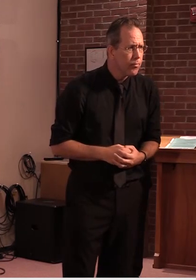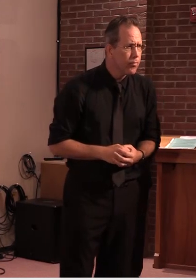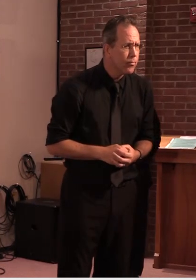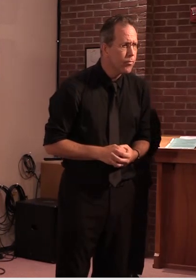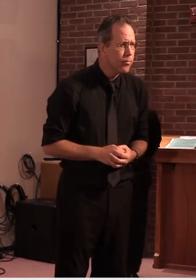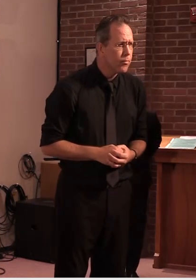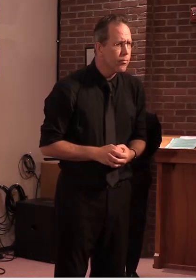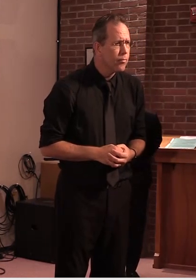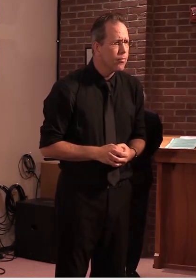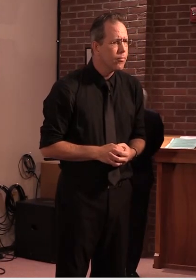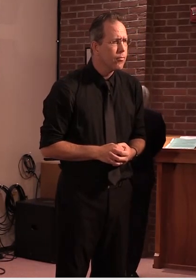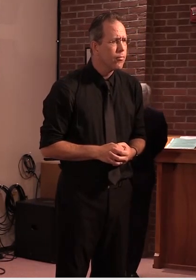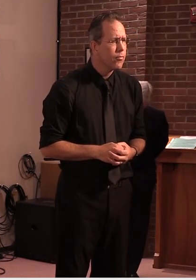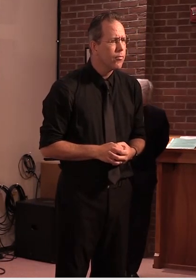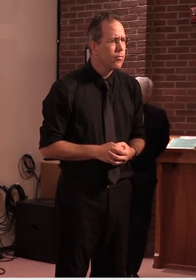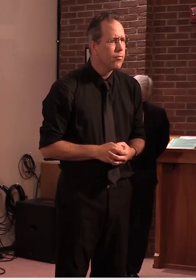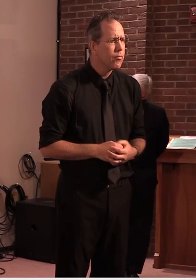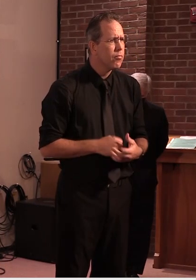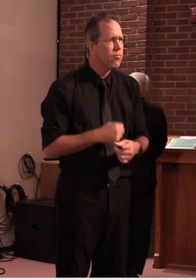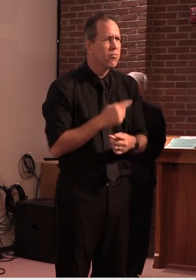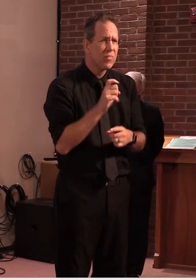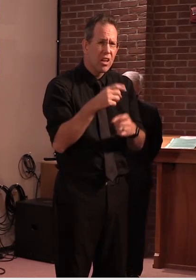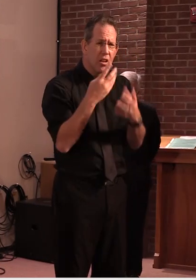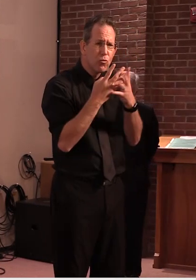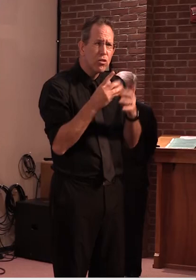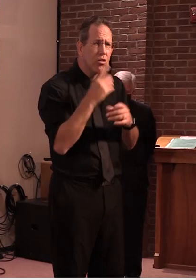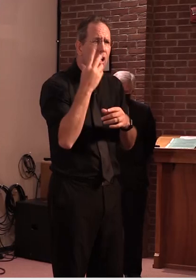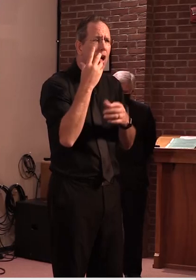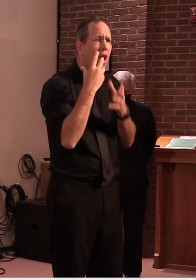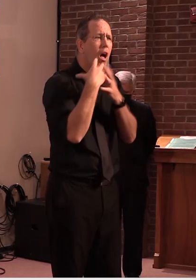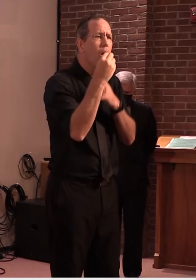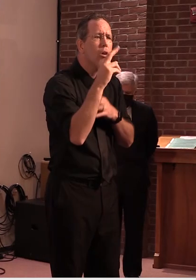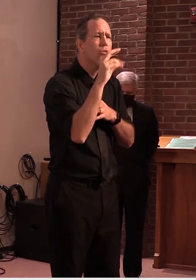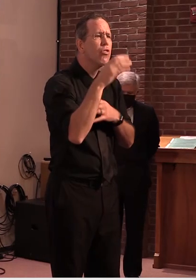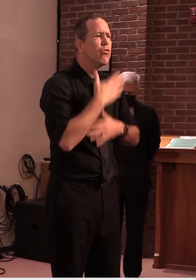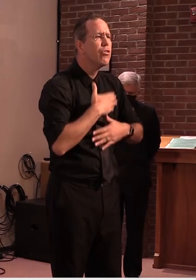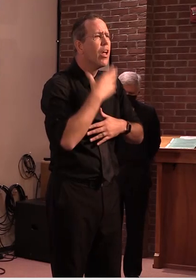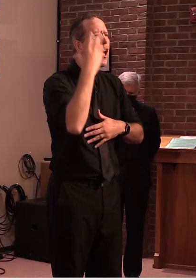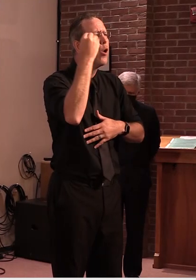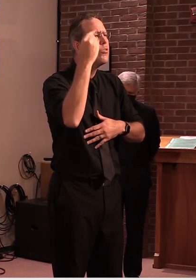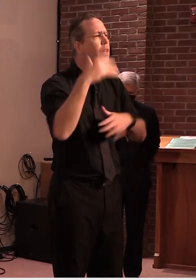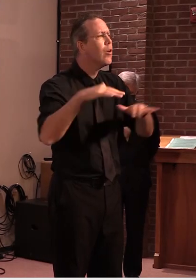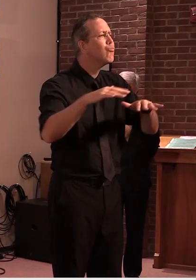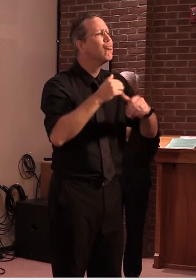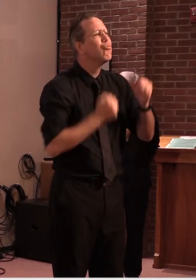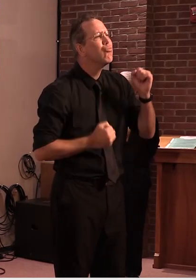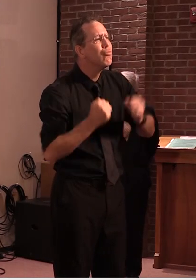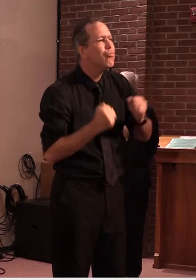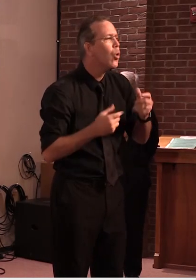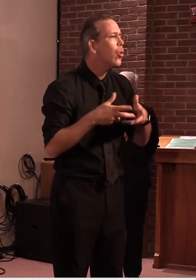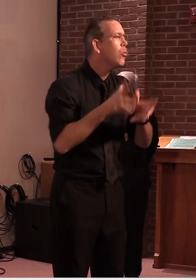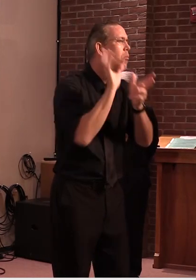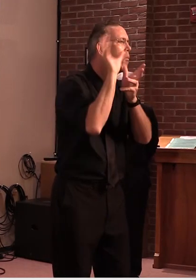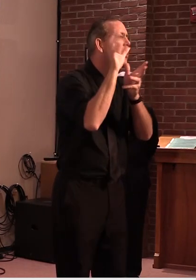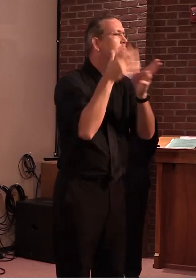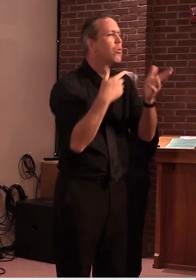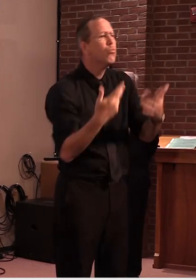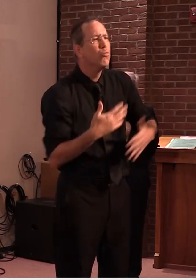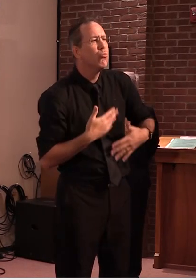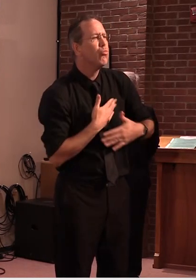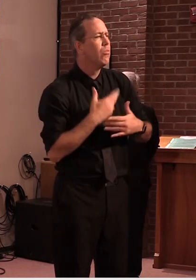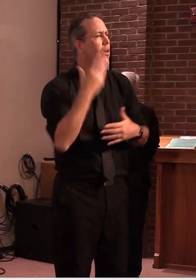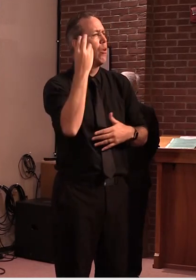tested positive kind of ties back to questions and conversations around sporting events and mitigating the spread